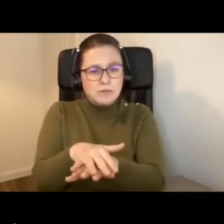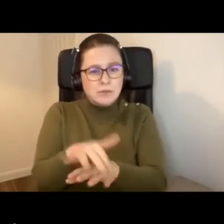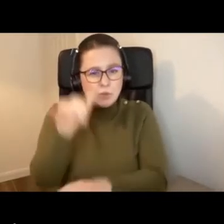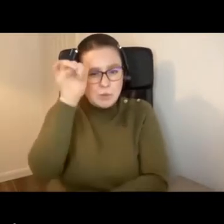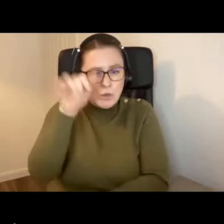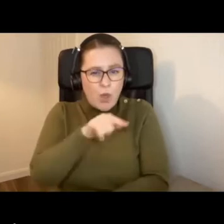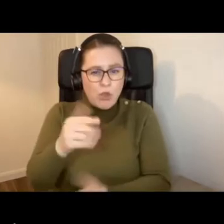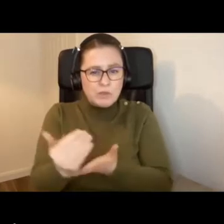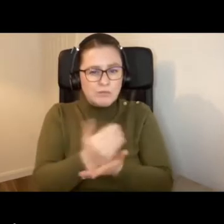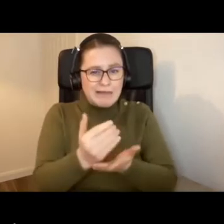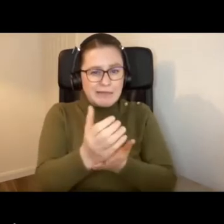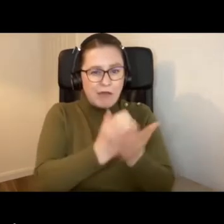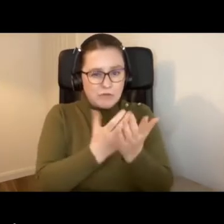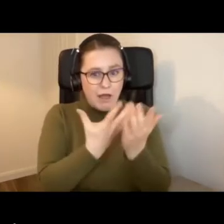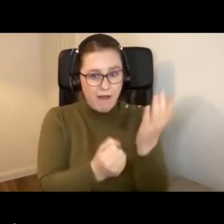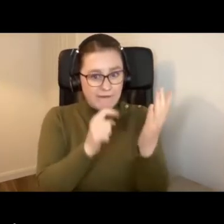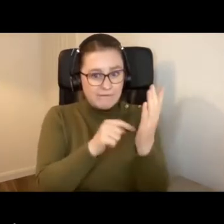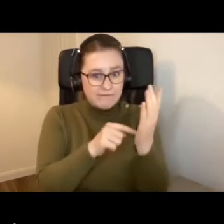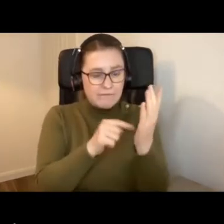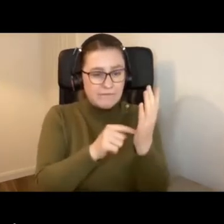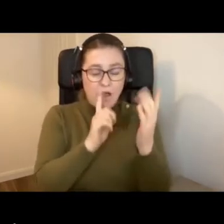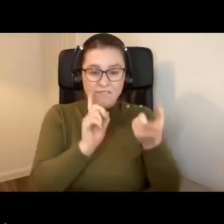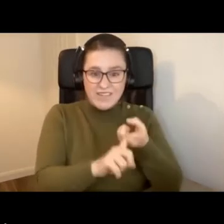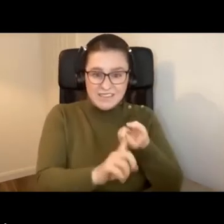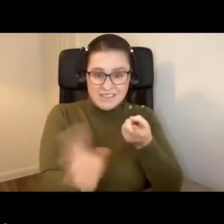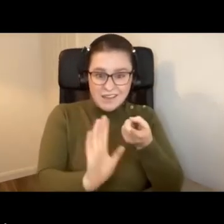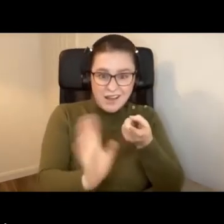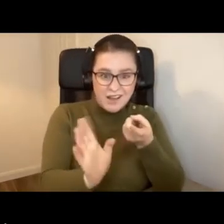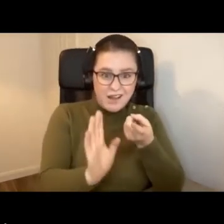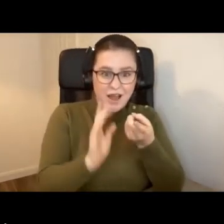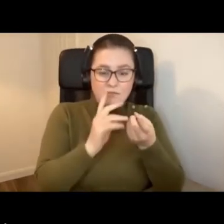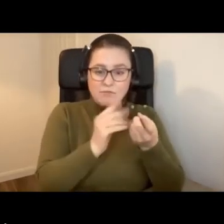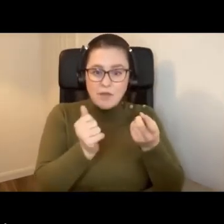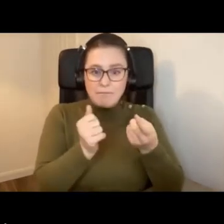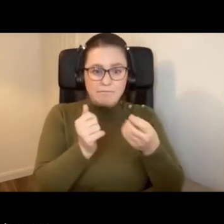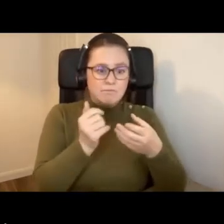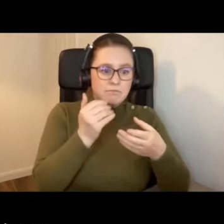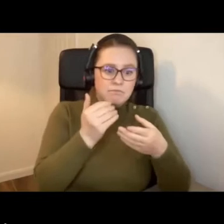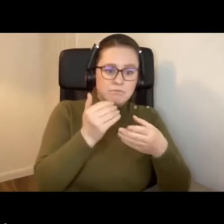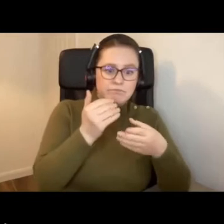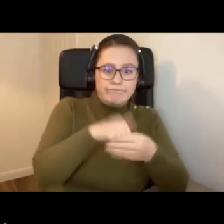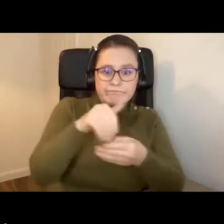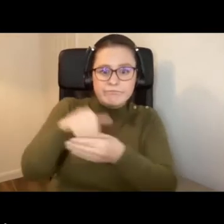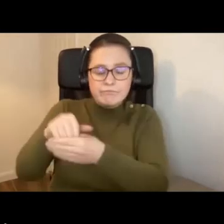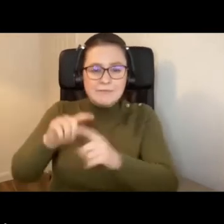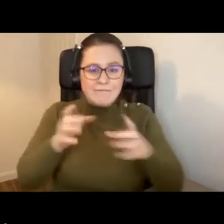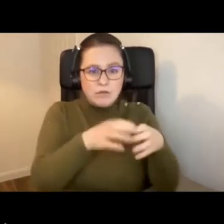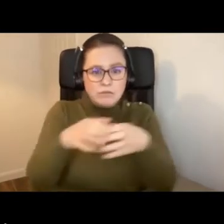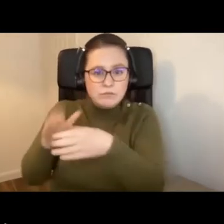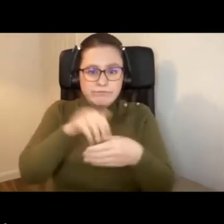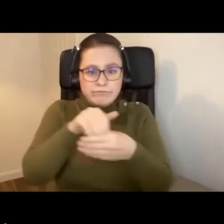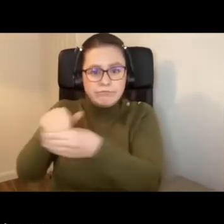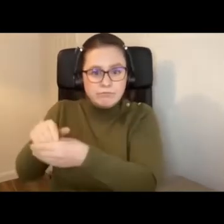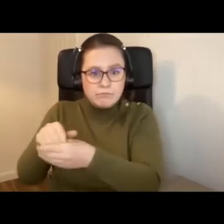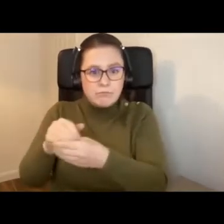those protected categories are not fixed. We are dynamic and people can be in one or more